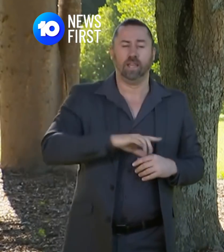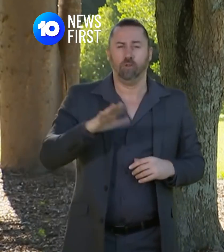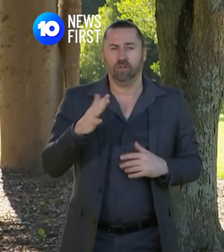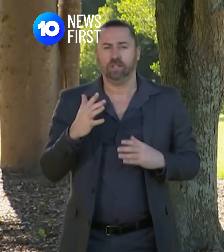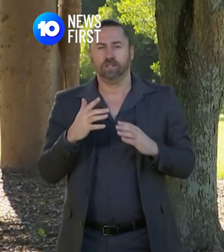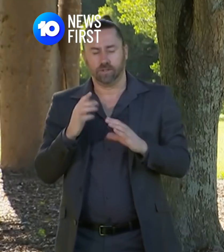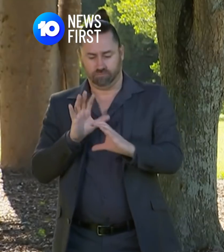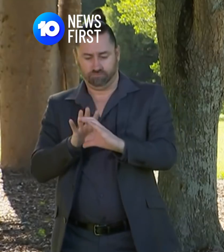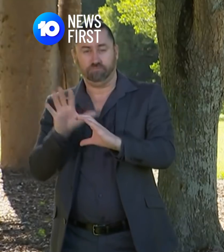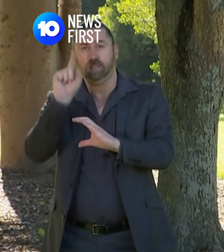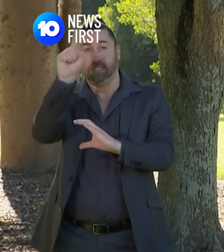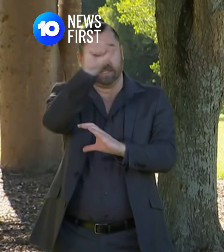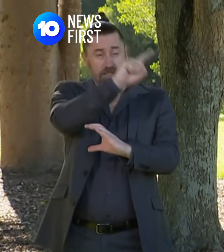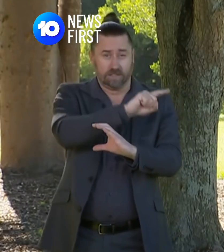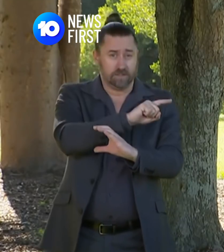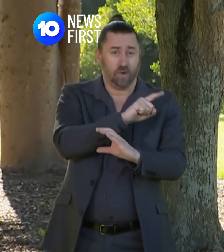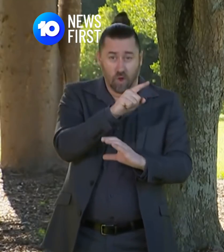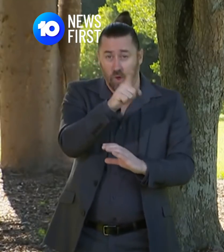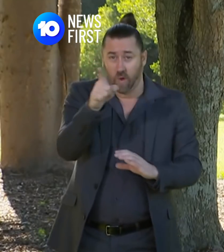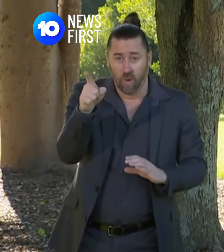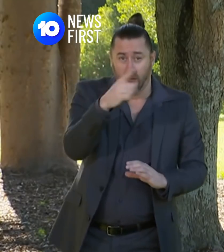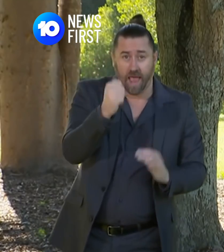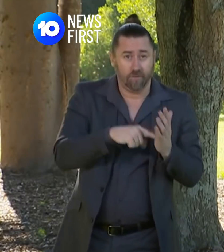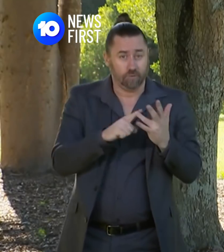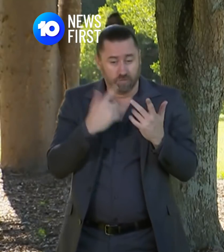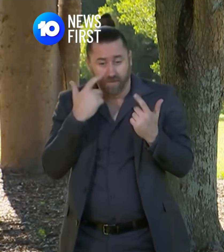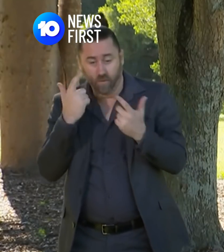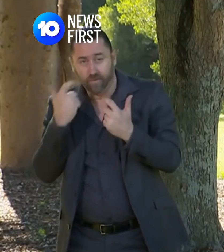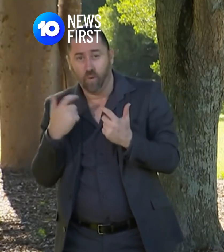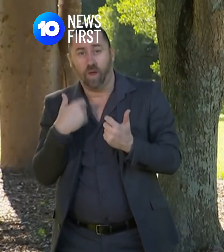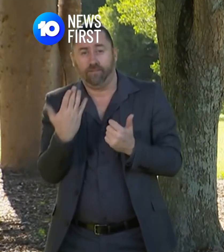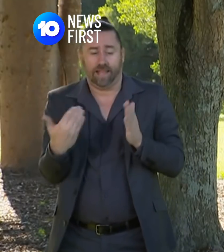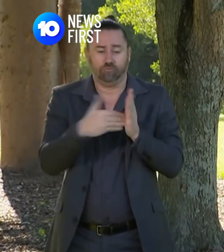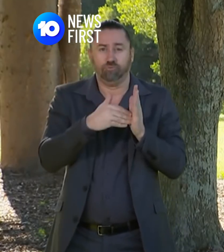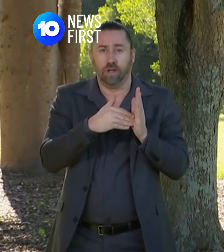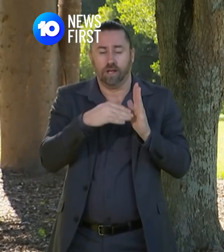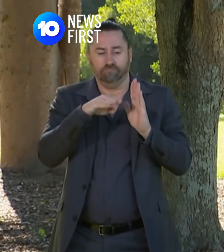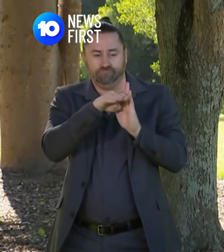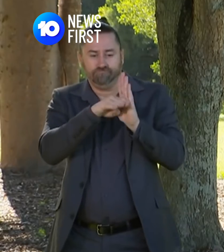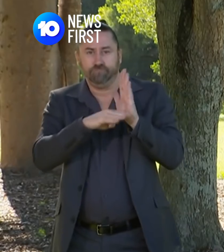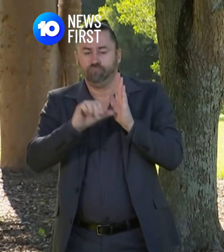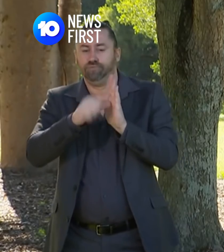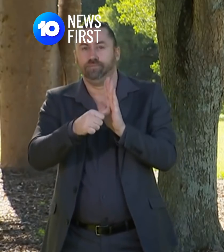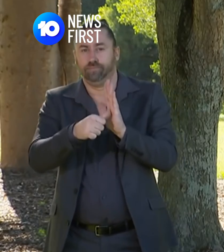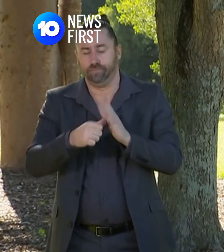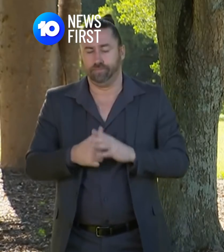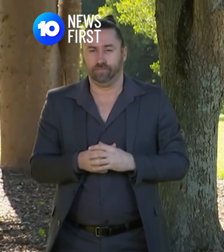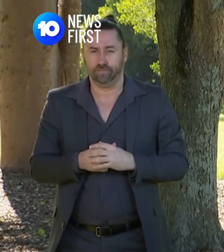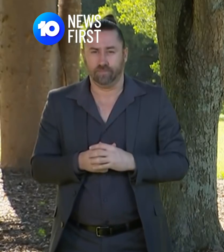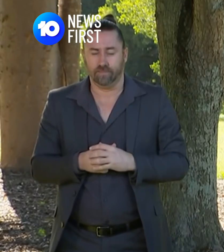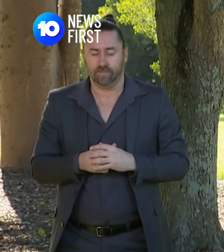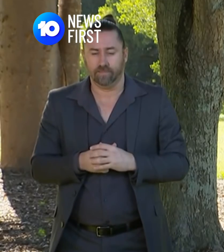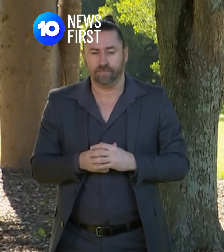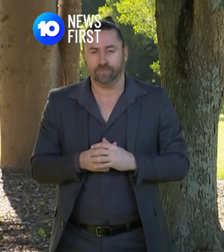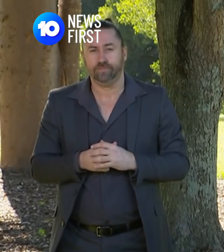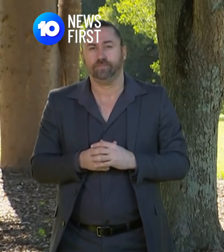five local government areas has also had restrictions placed upon them. We will also be